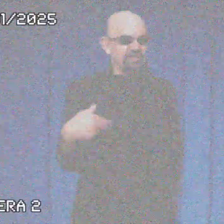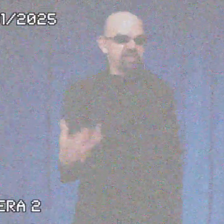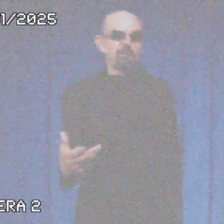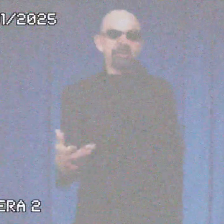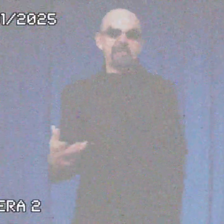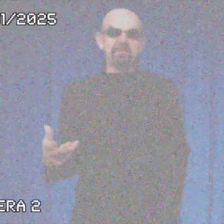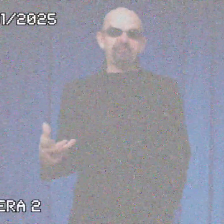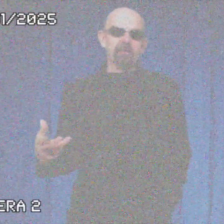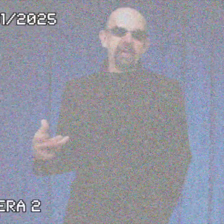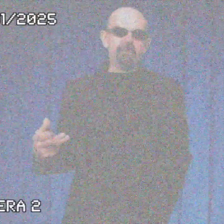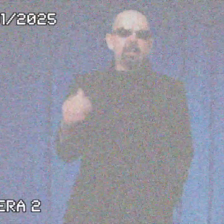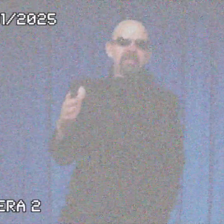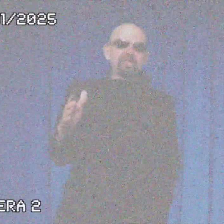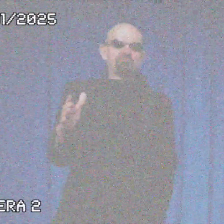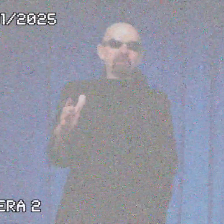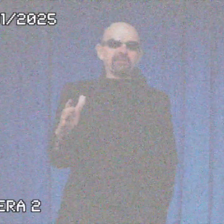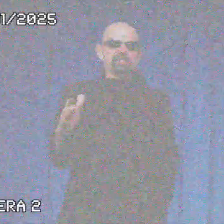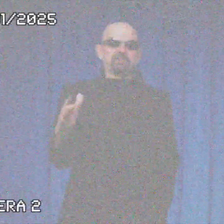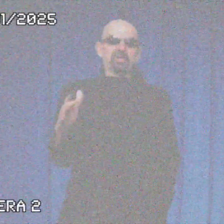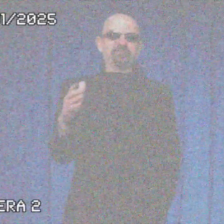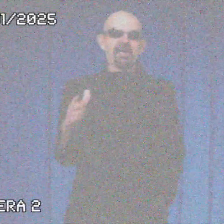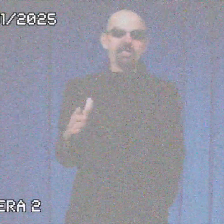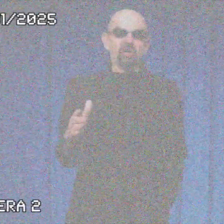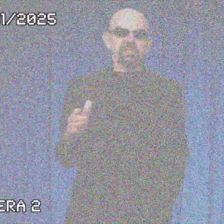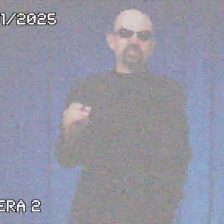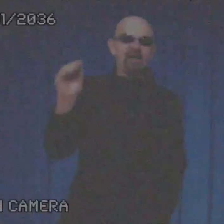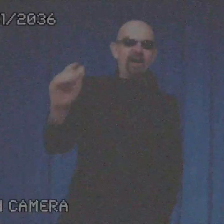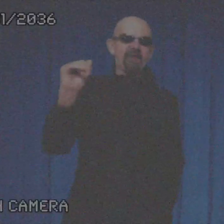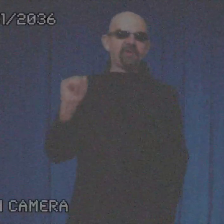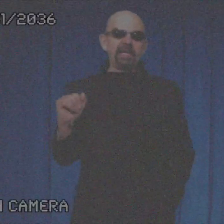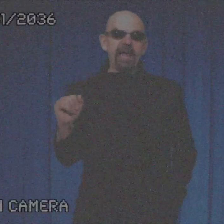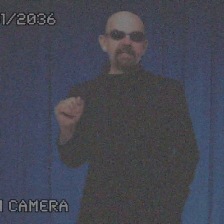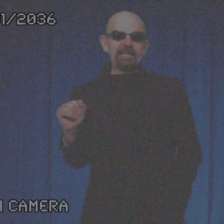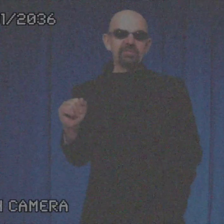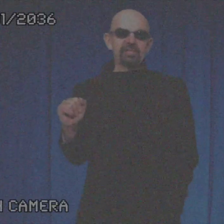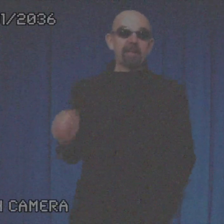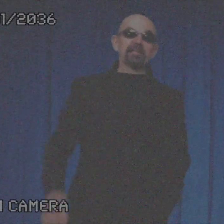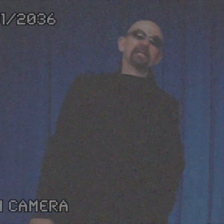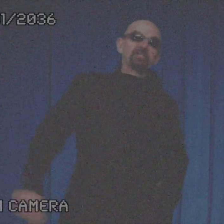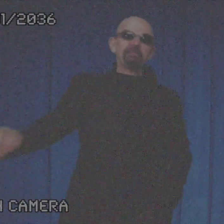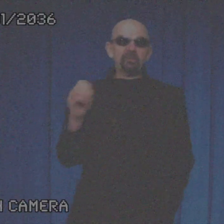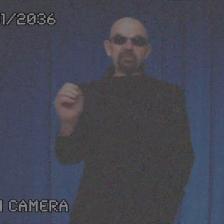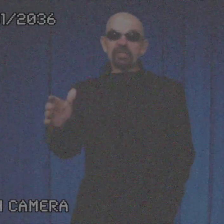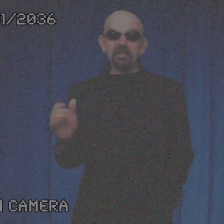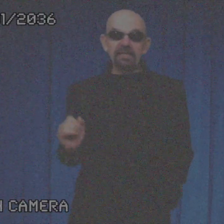Do you see where I'm coming from there? But let's run with this absurd fucking nonsense. I fucking hate anti-Semites. We should kill anti